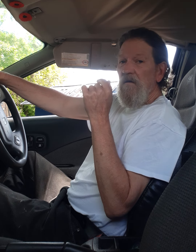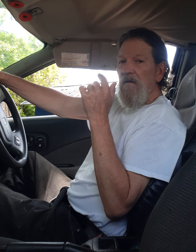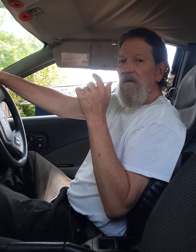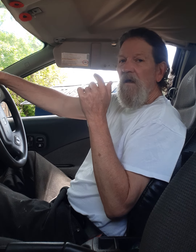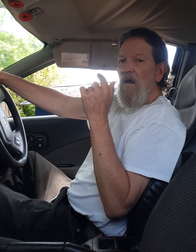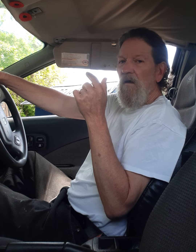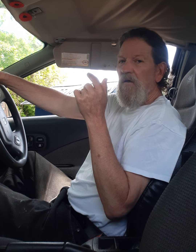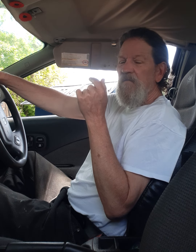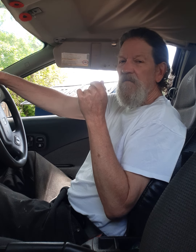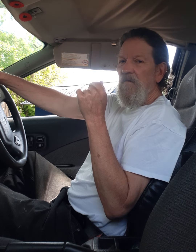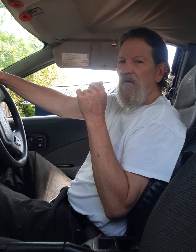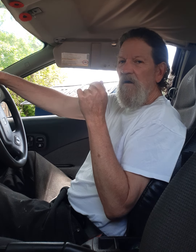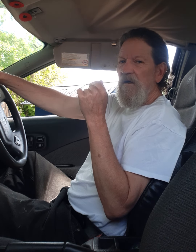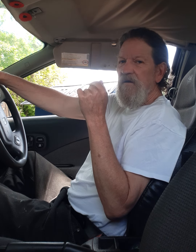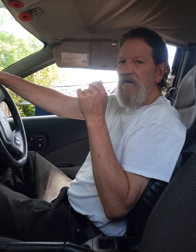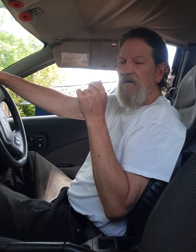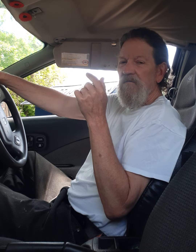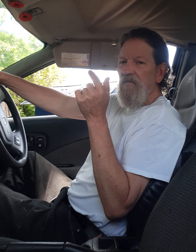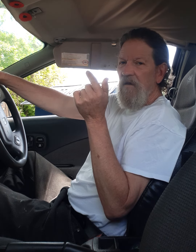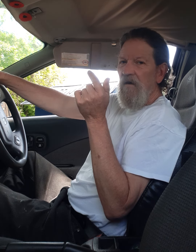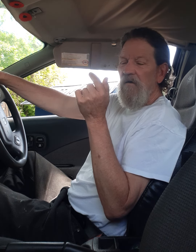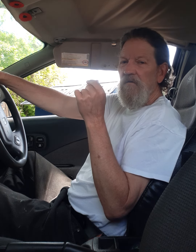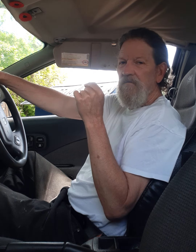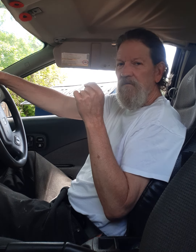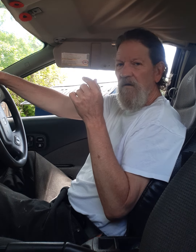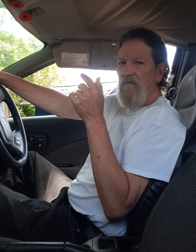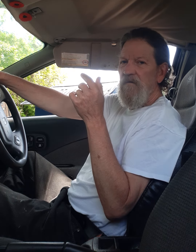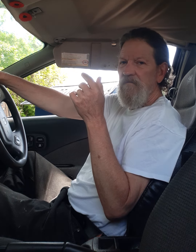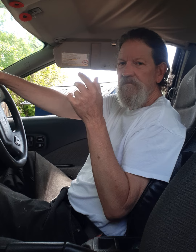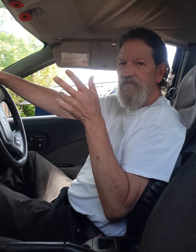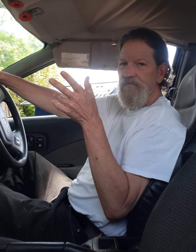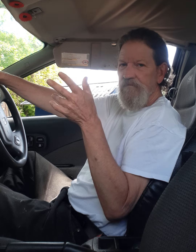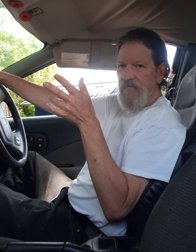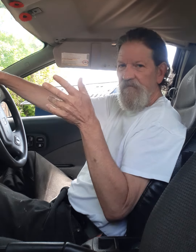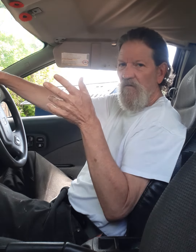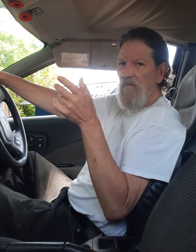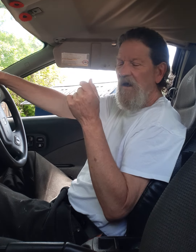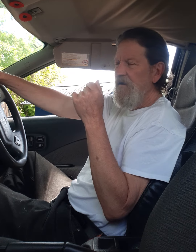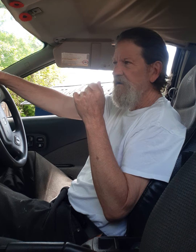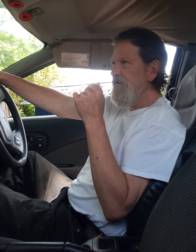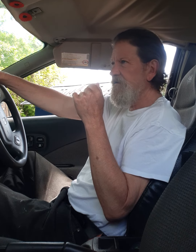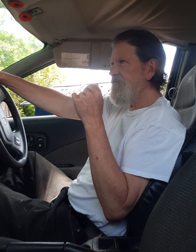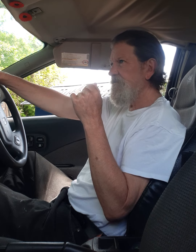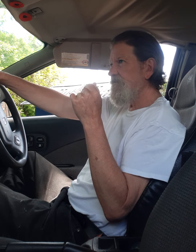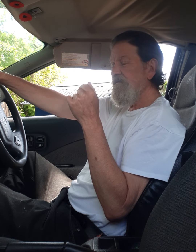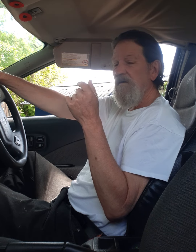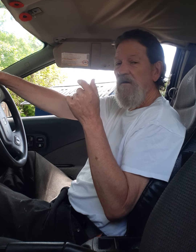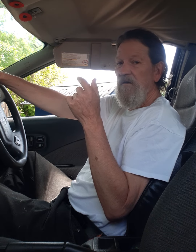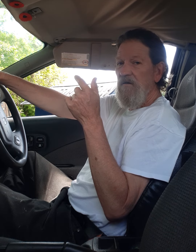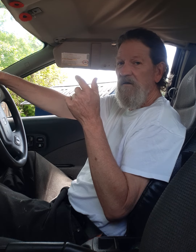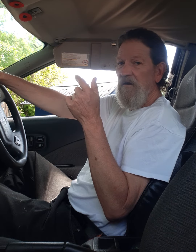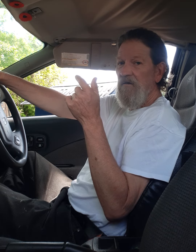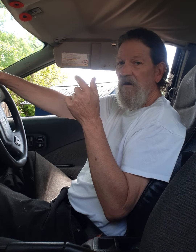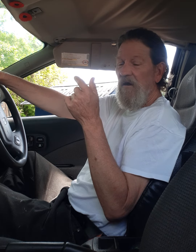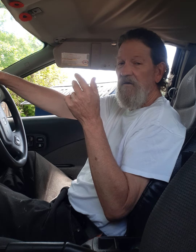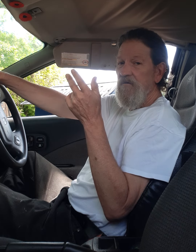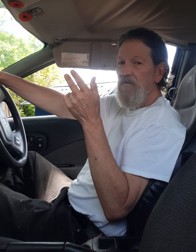a lot of people are on here there whatever format it is tick tock youtube